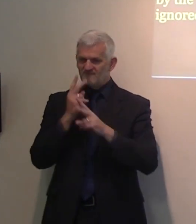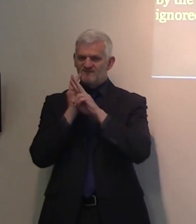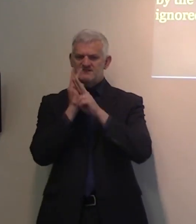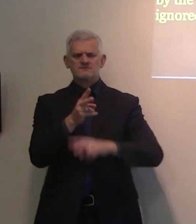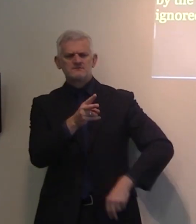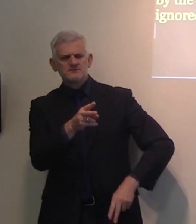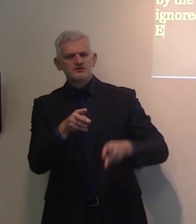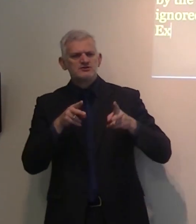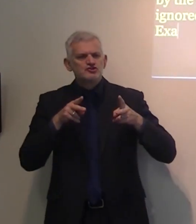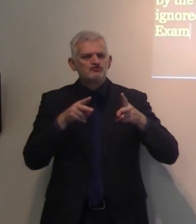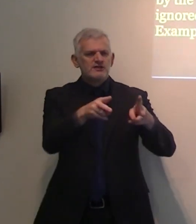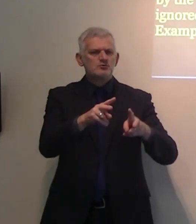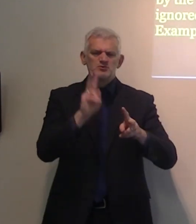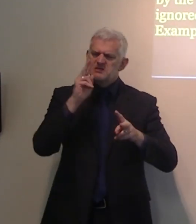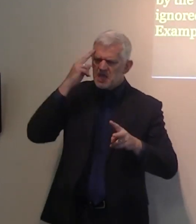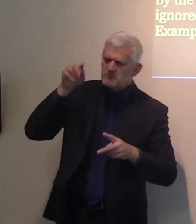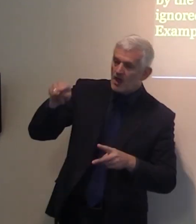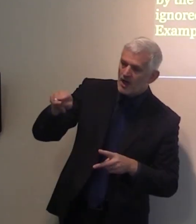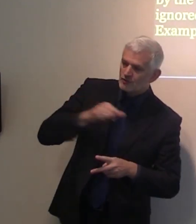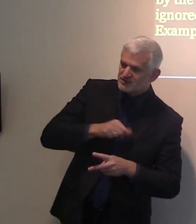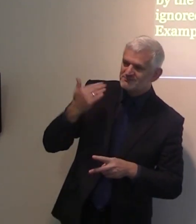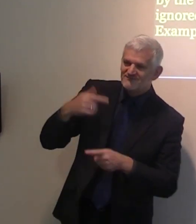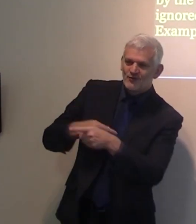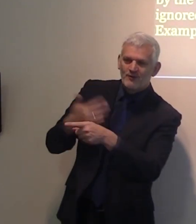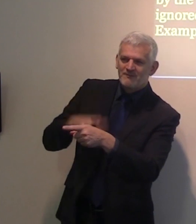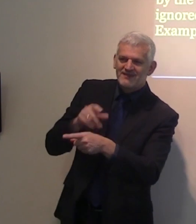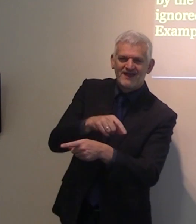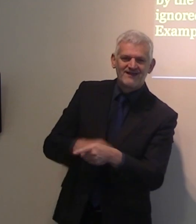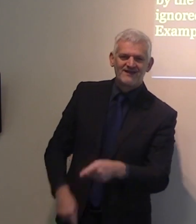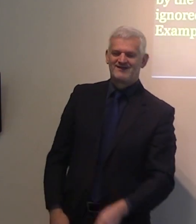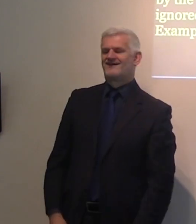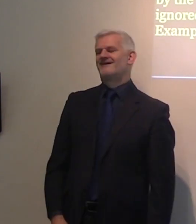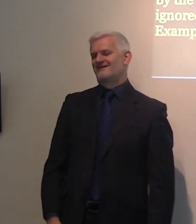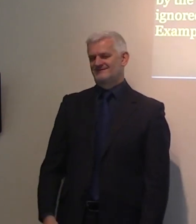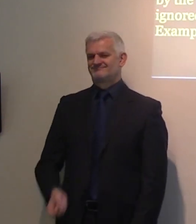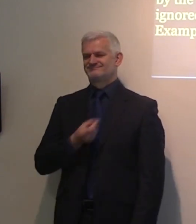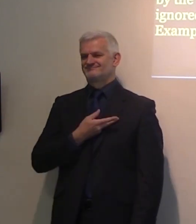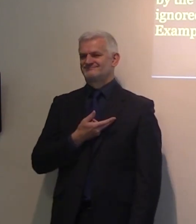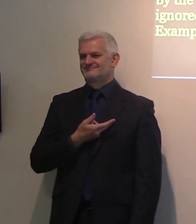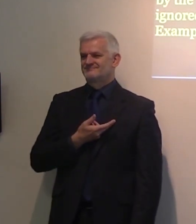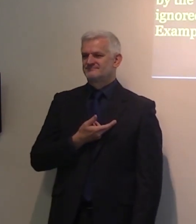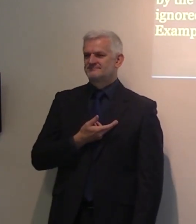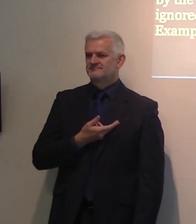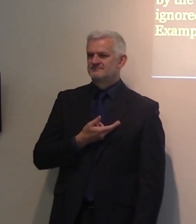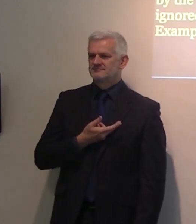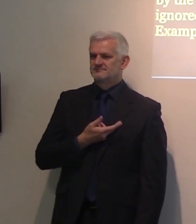who was there in the past. There are countries where all. But it's interesting,